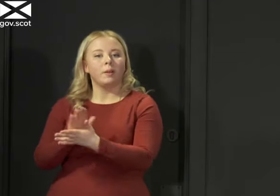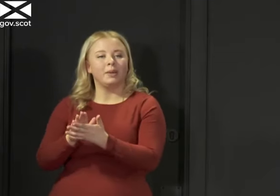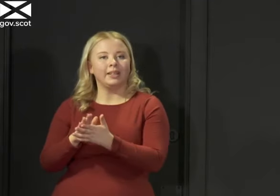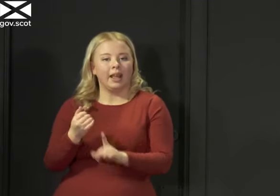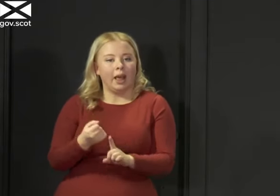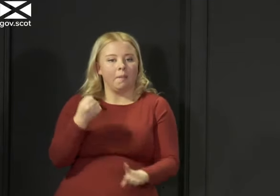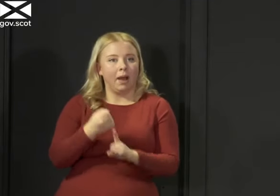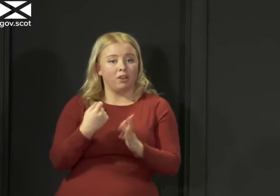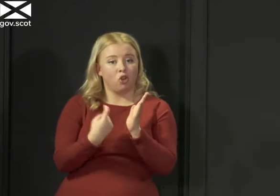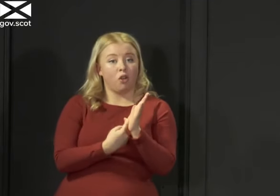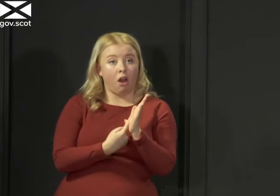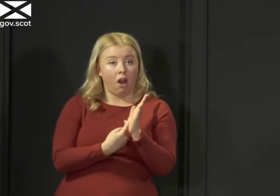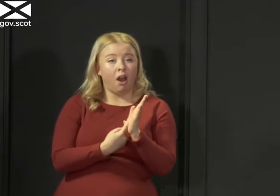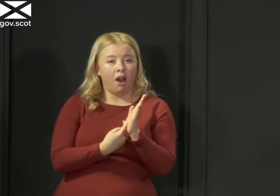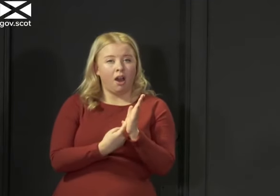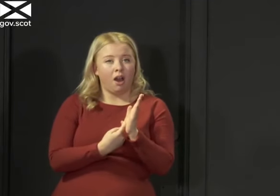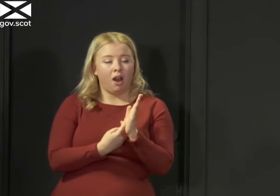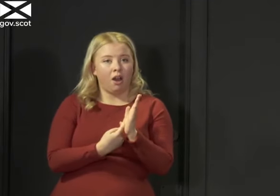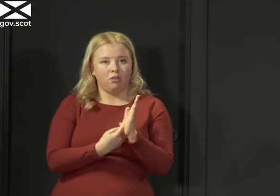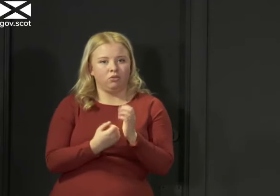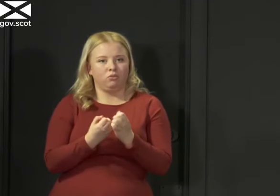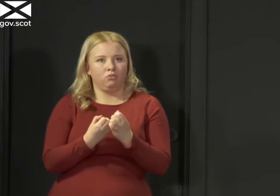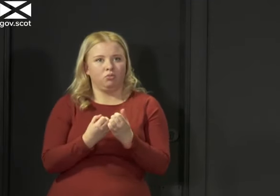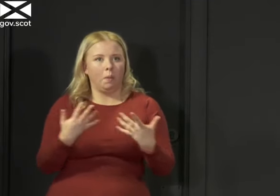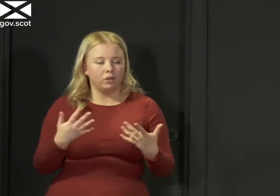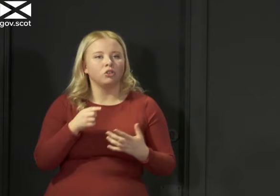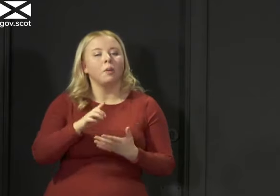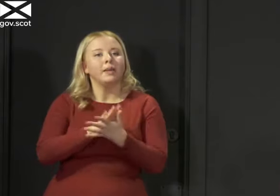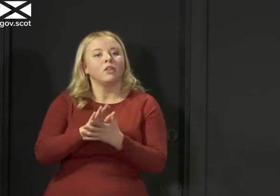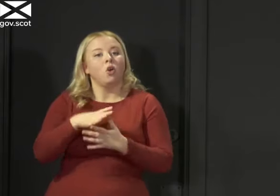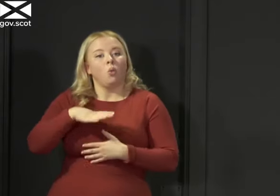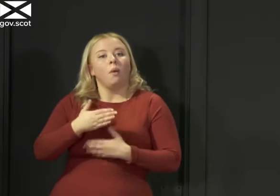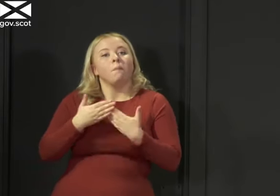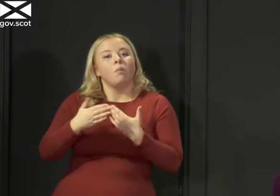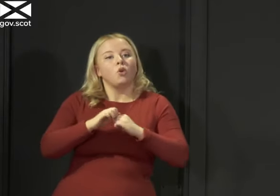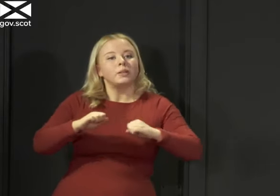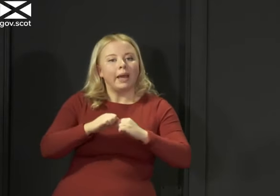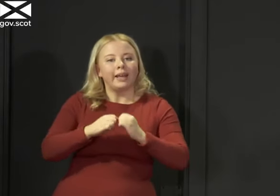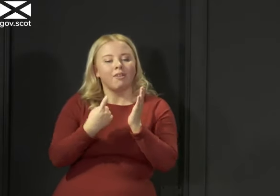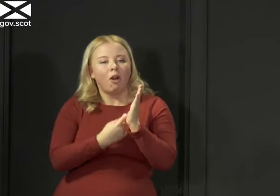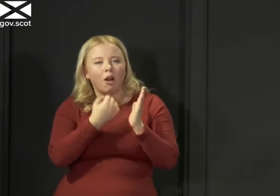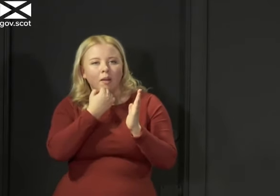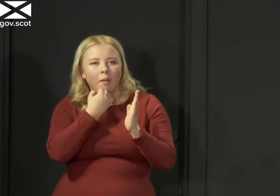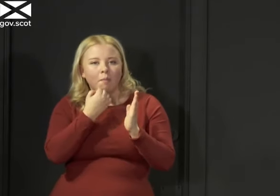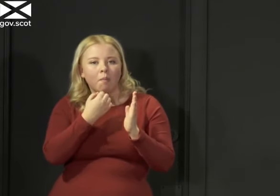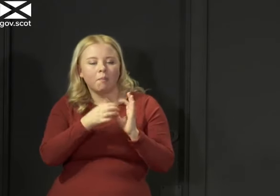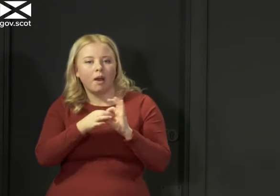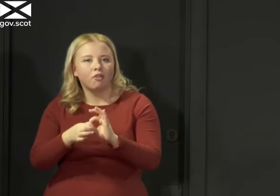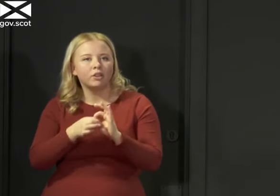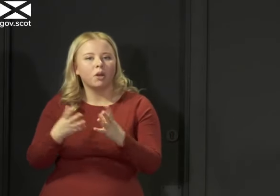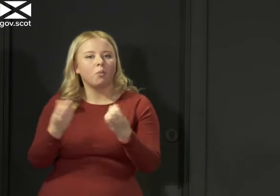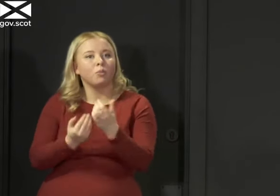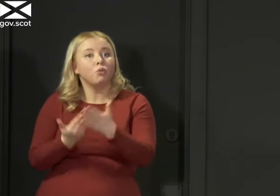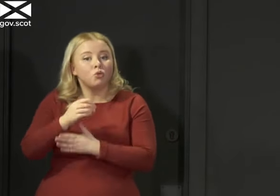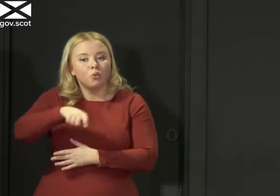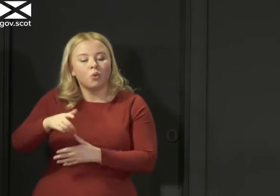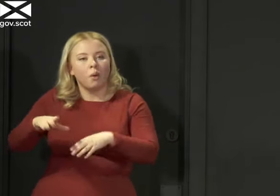wanting as much headroom when you start to ease restrictions as possible so that it doesn't run out of control again. And